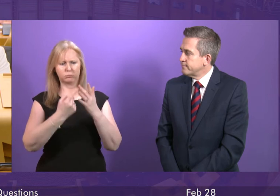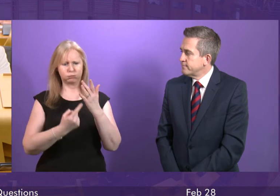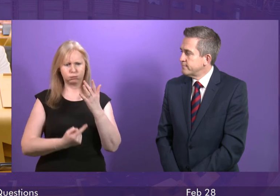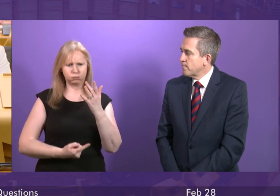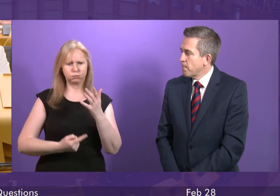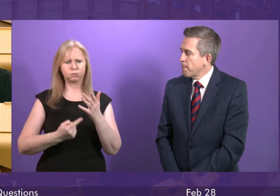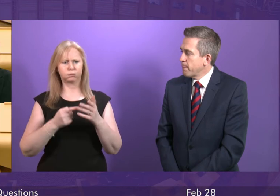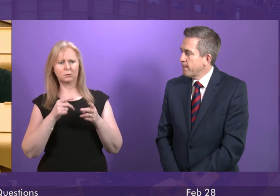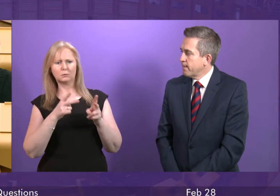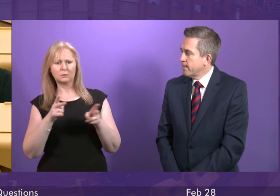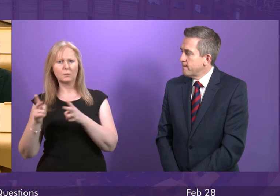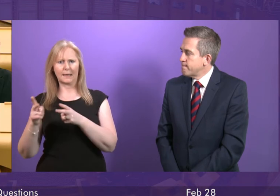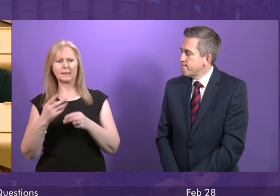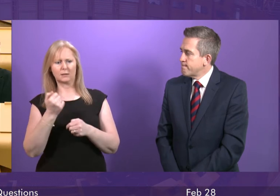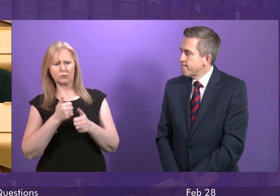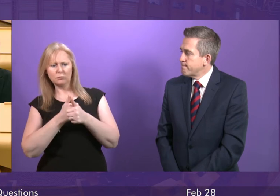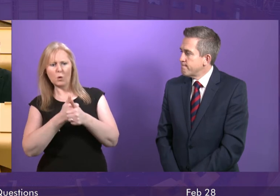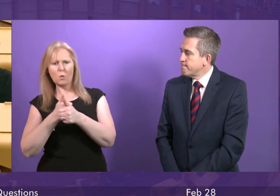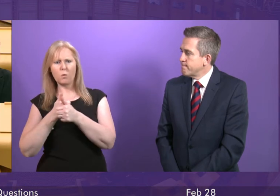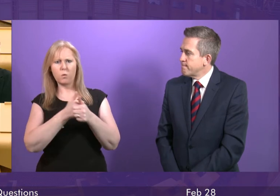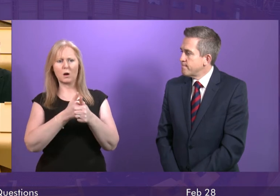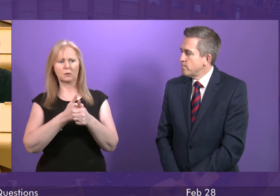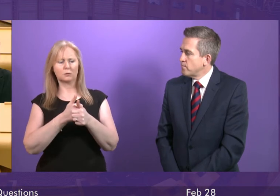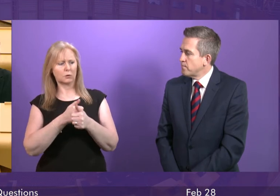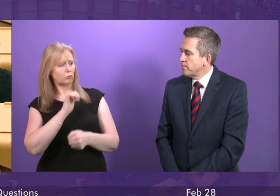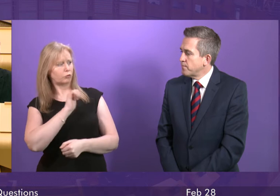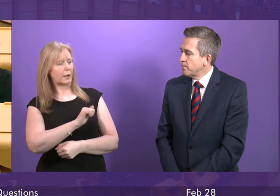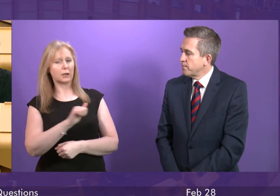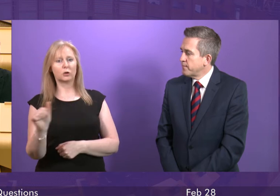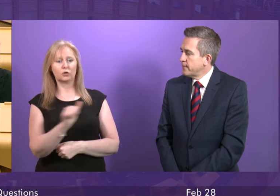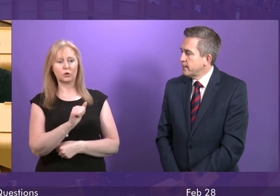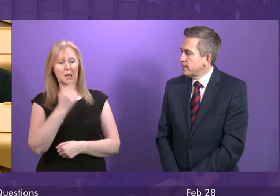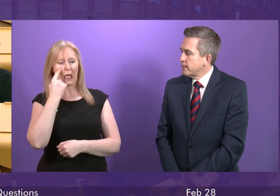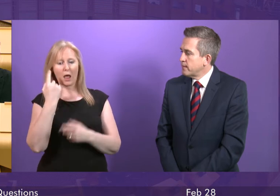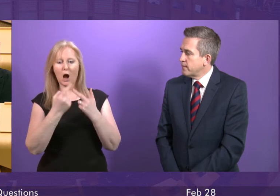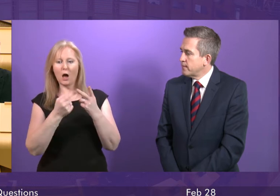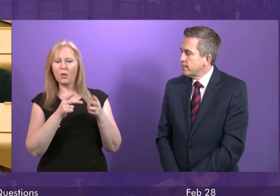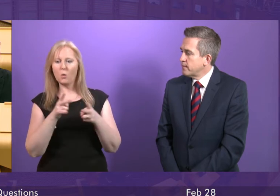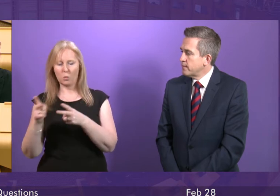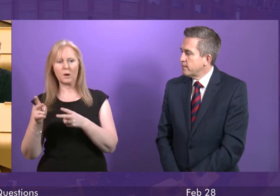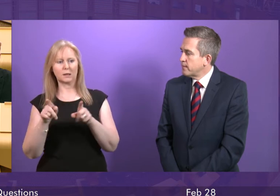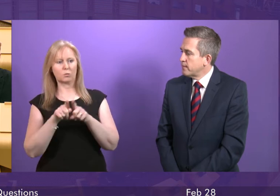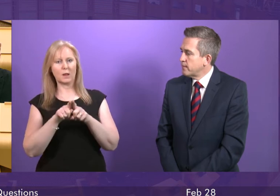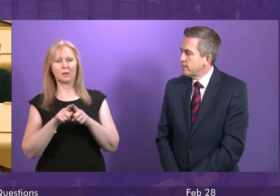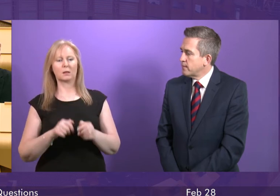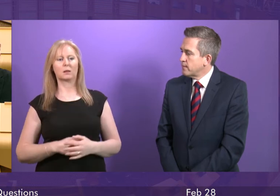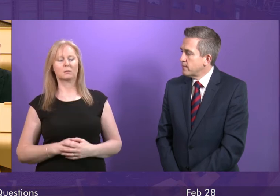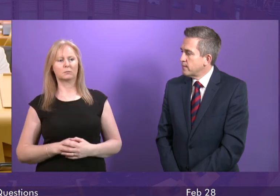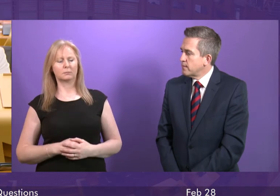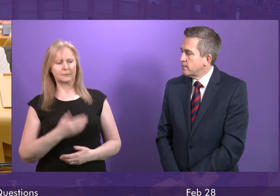Patrick Harvey is right. We should continue to look for ways in which we can do more and go further. Patrick Harvey seemed to take issue